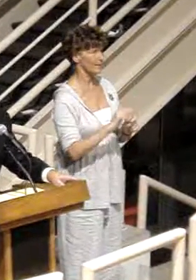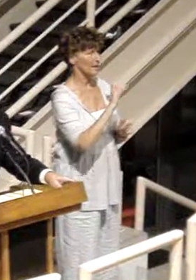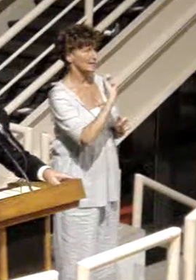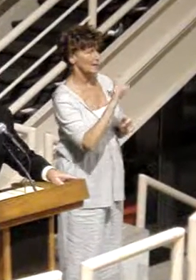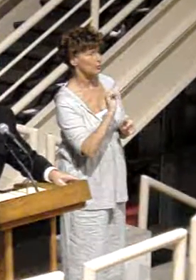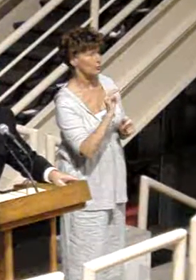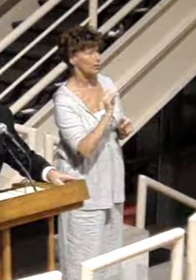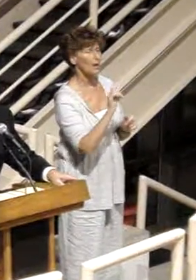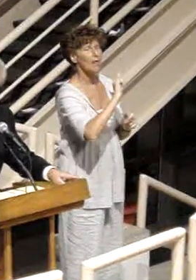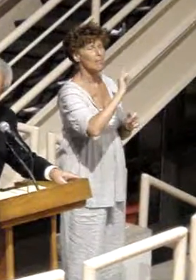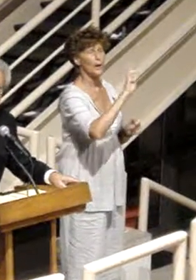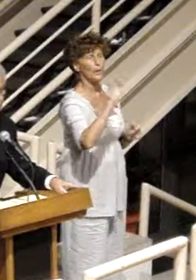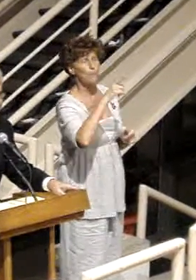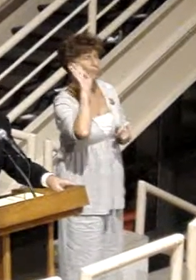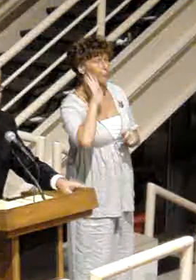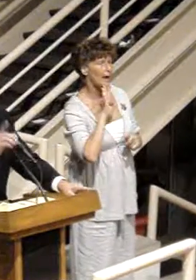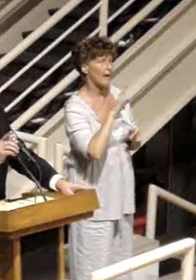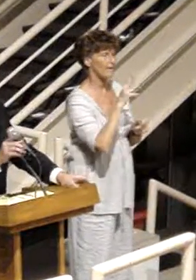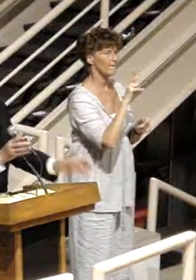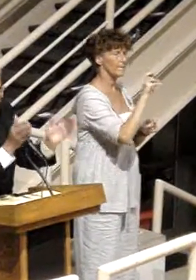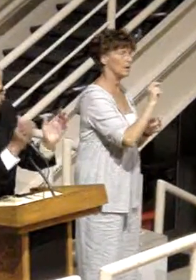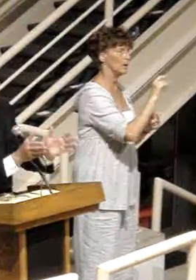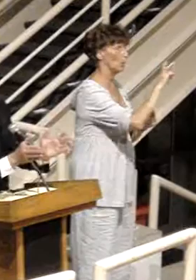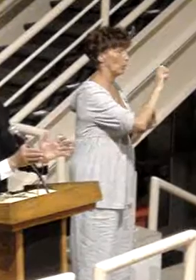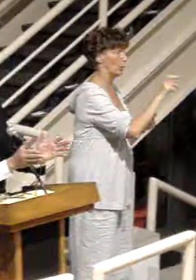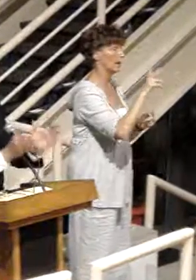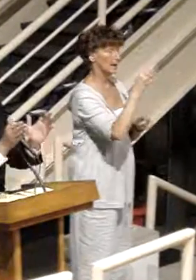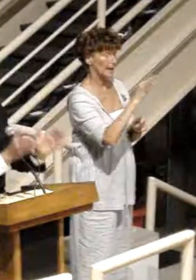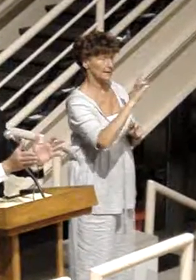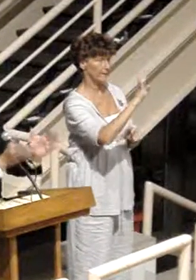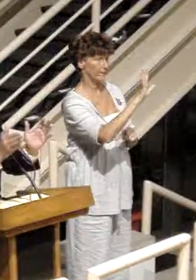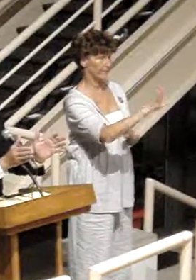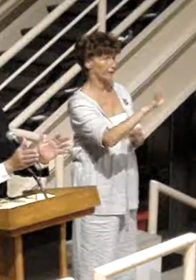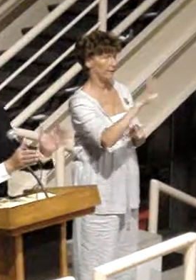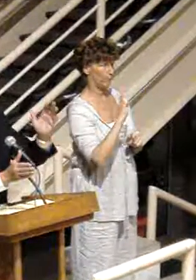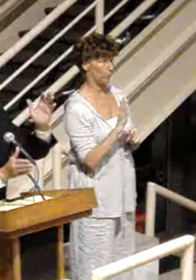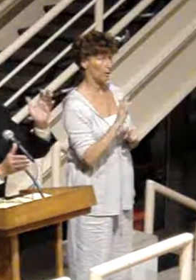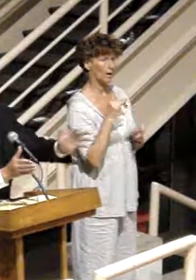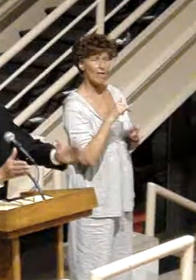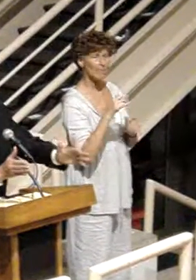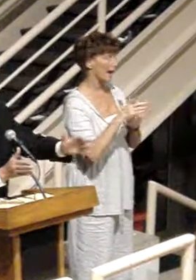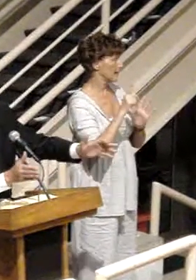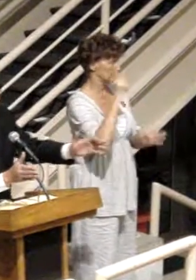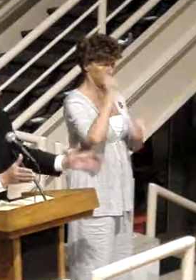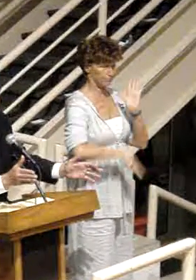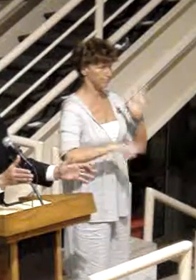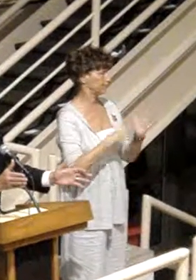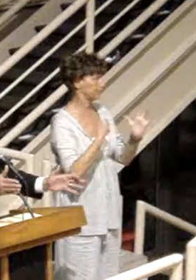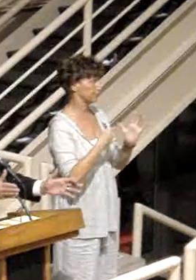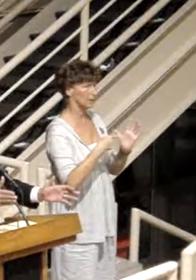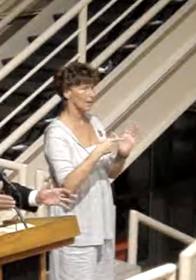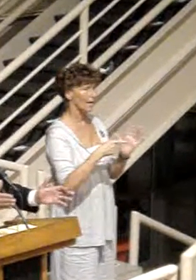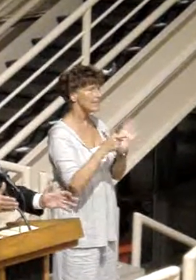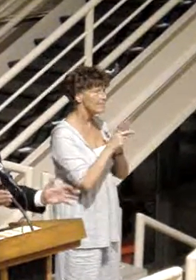like Brown B4 in 1954. that outlaw legal, racial, Jim Crow segregation